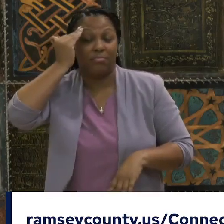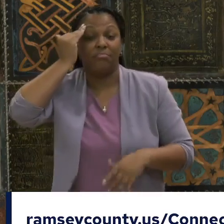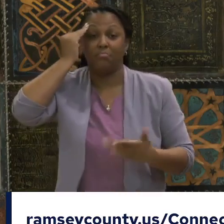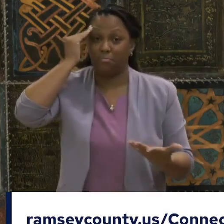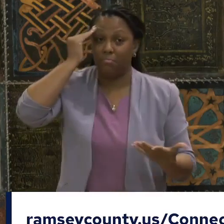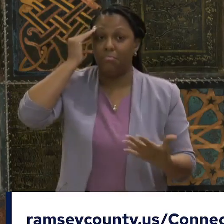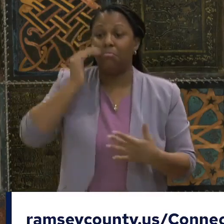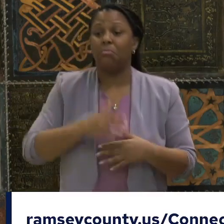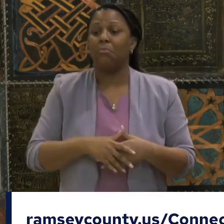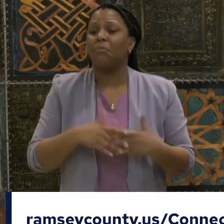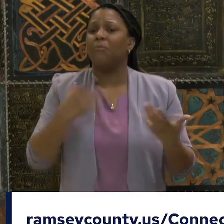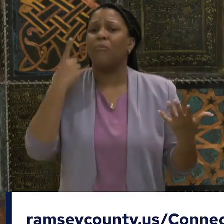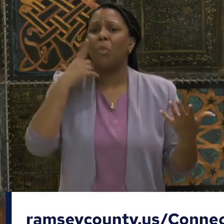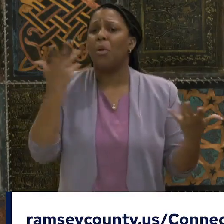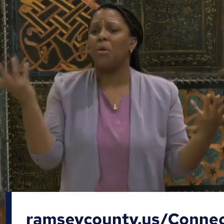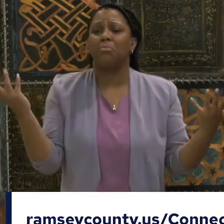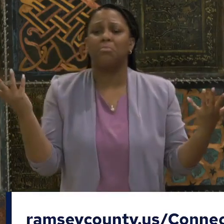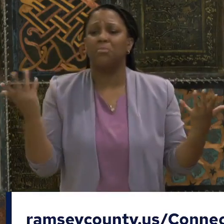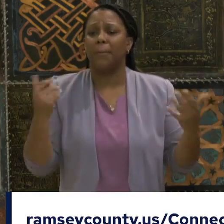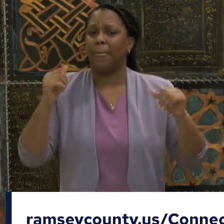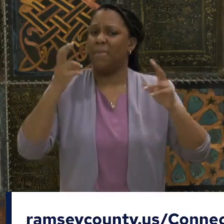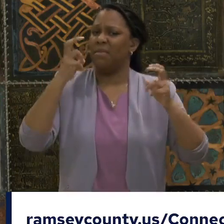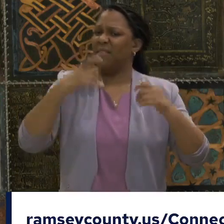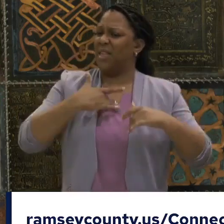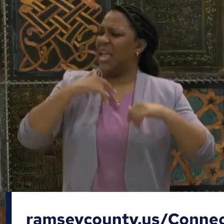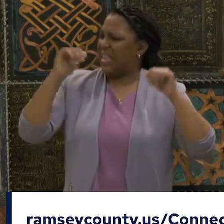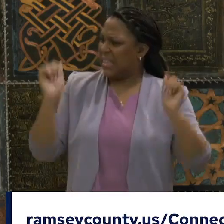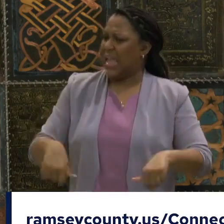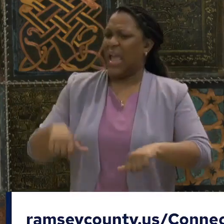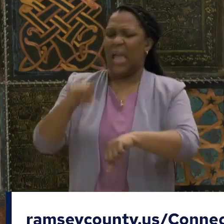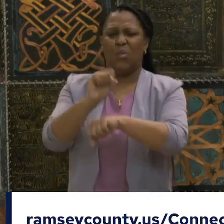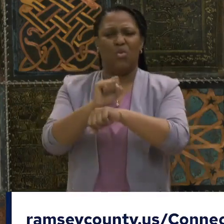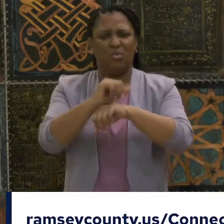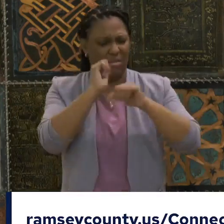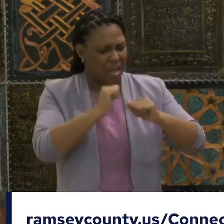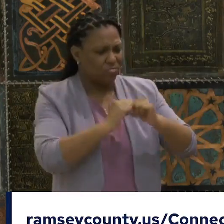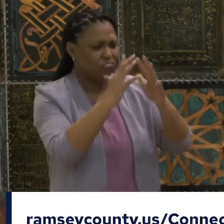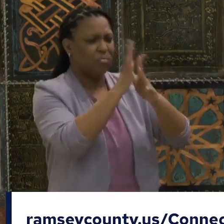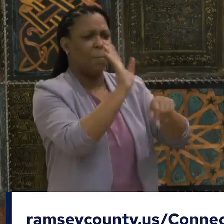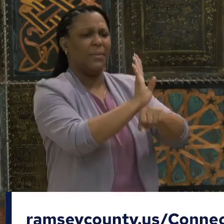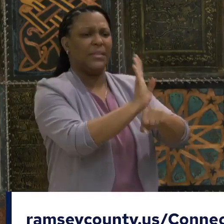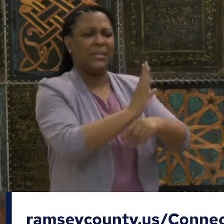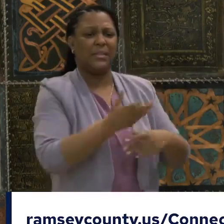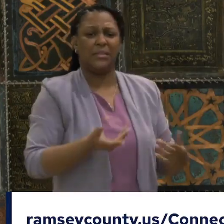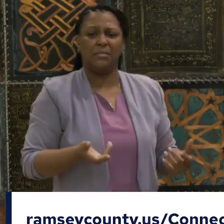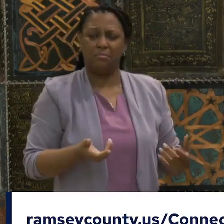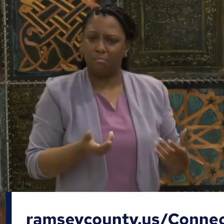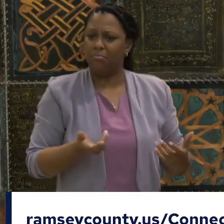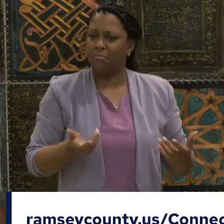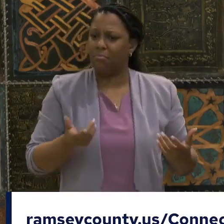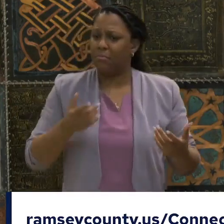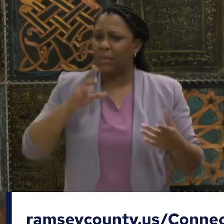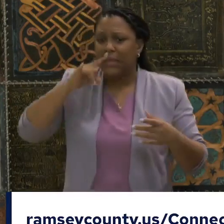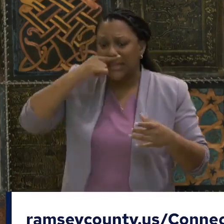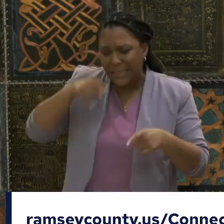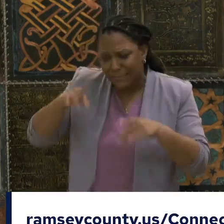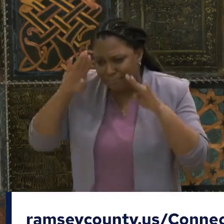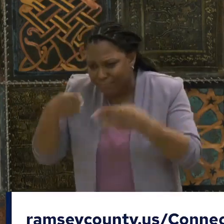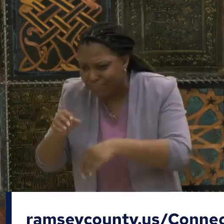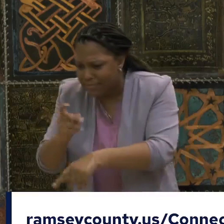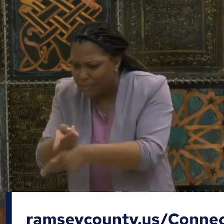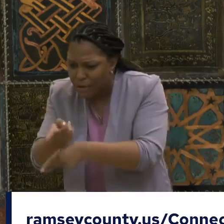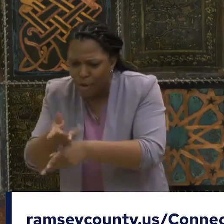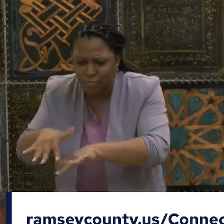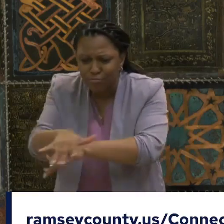be good employees, to start businesses, to work with their kids, to get an education,